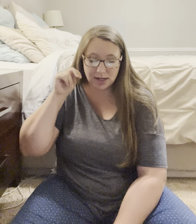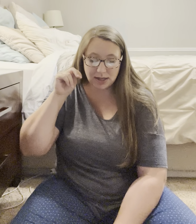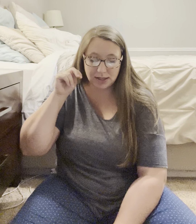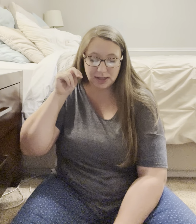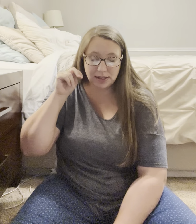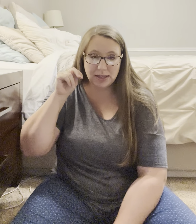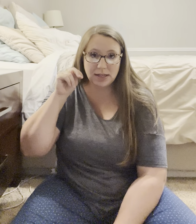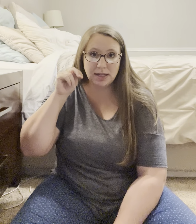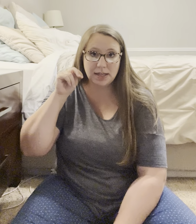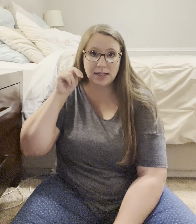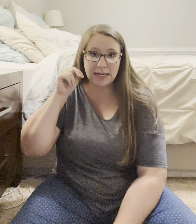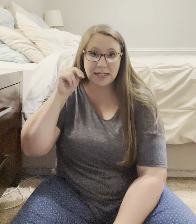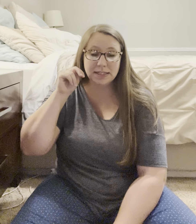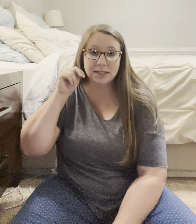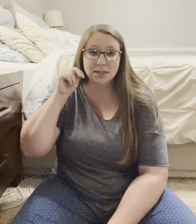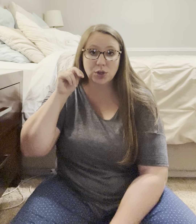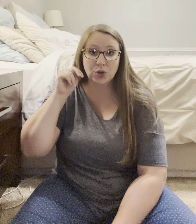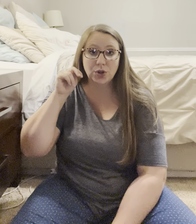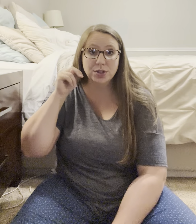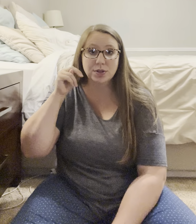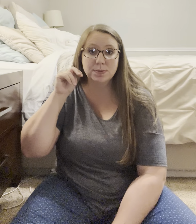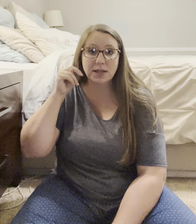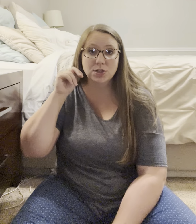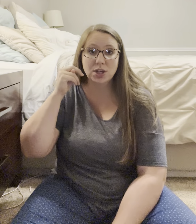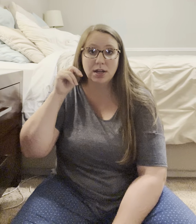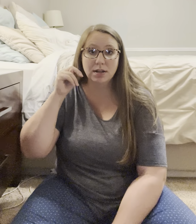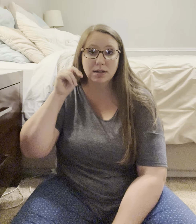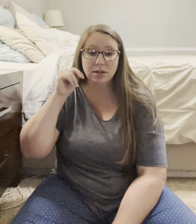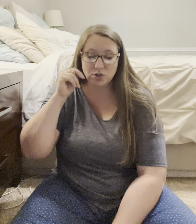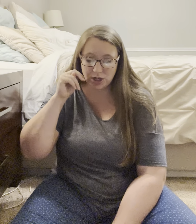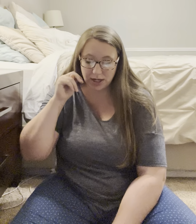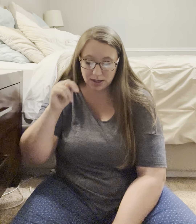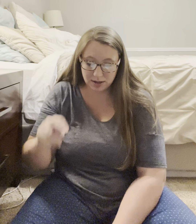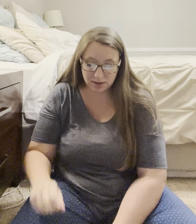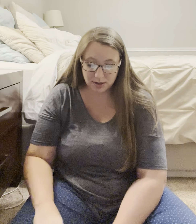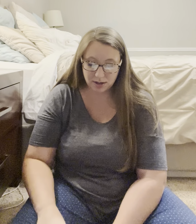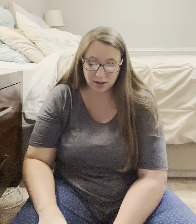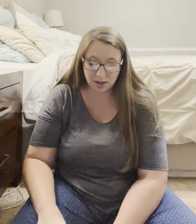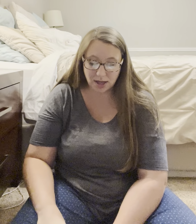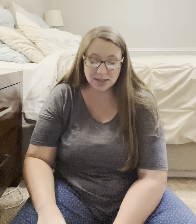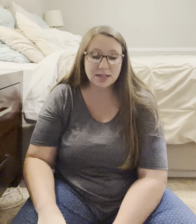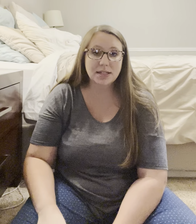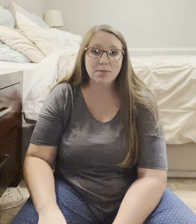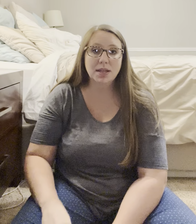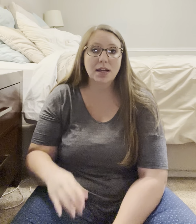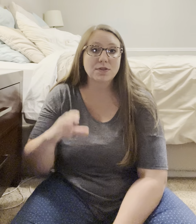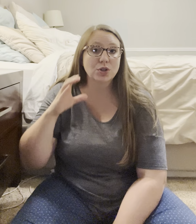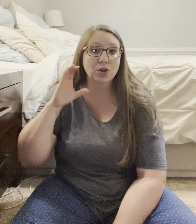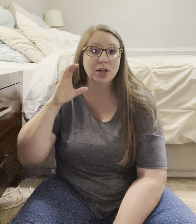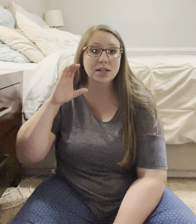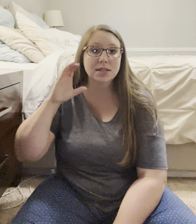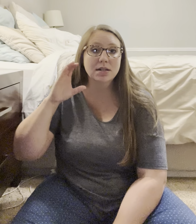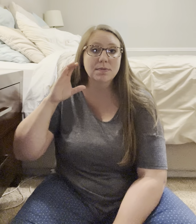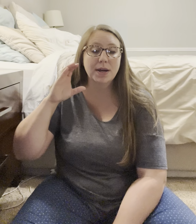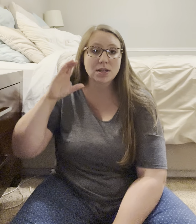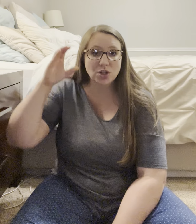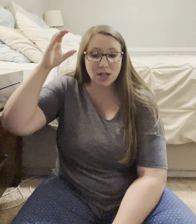niece is a girl. So it's by the chin, shake. Cousin, same thing. If it's a girl cousin, by the chin,